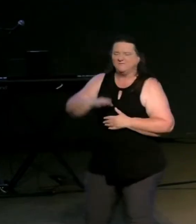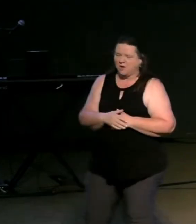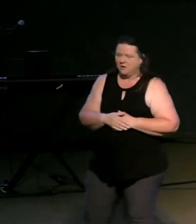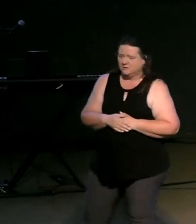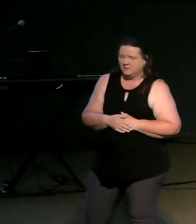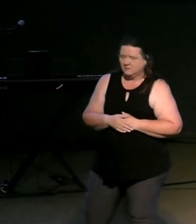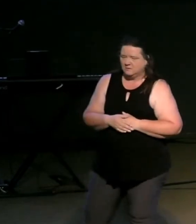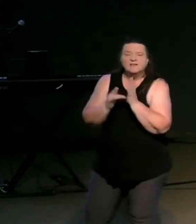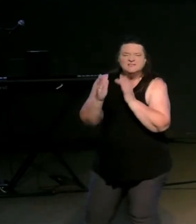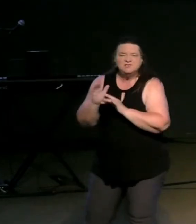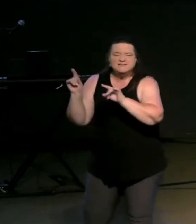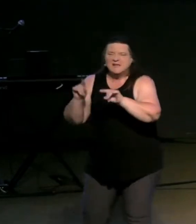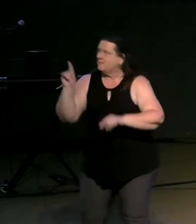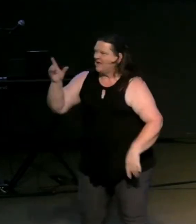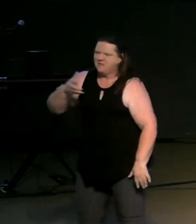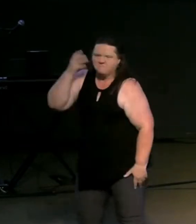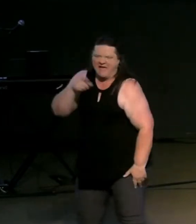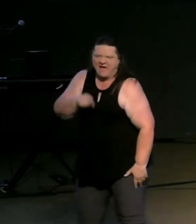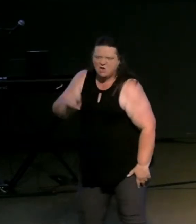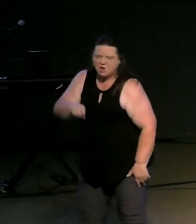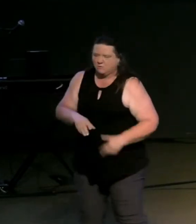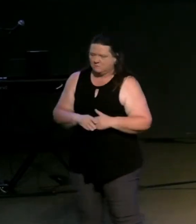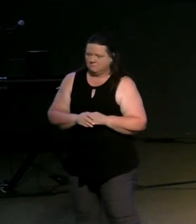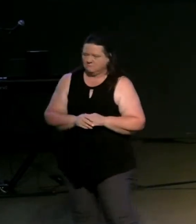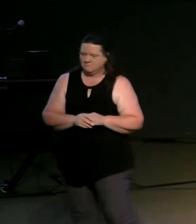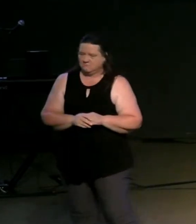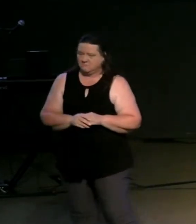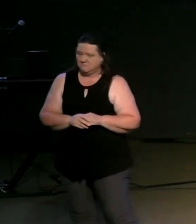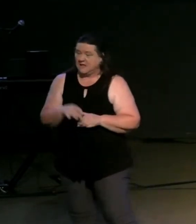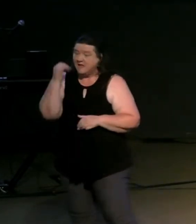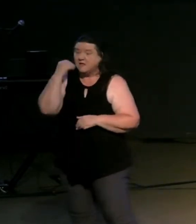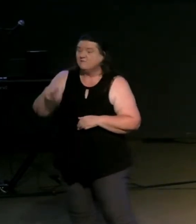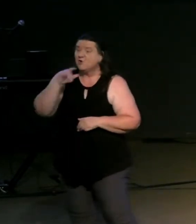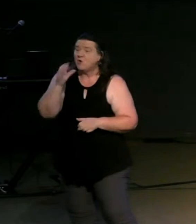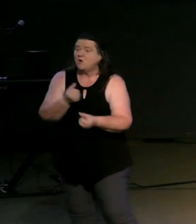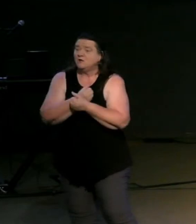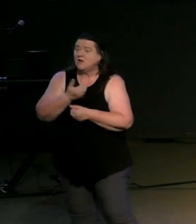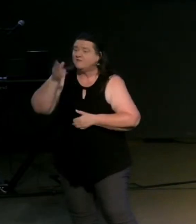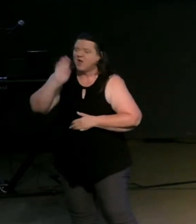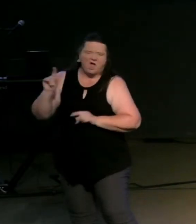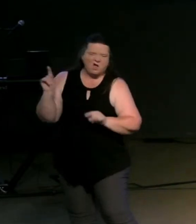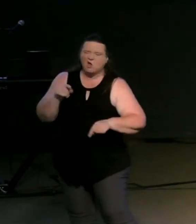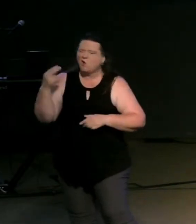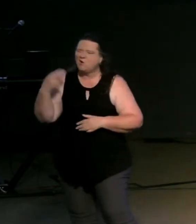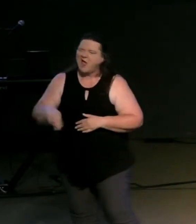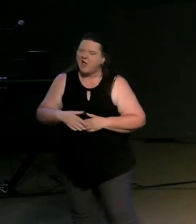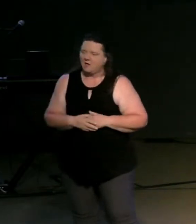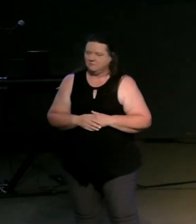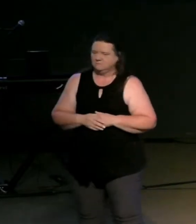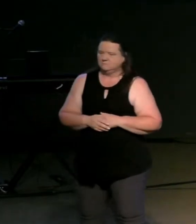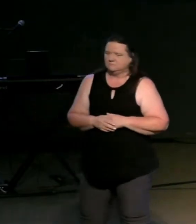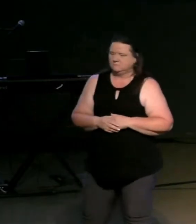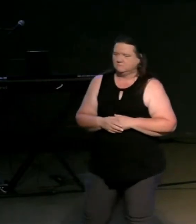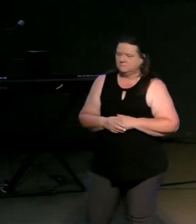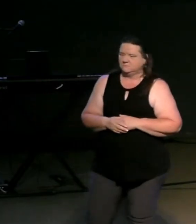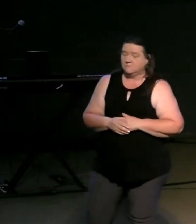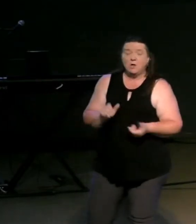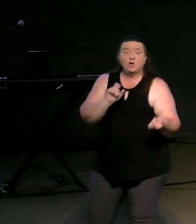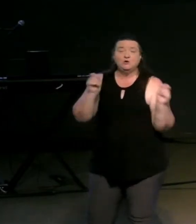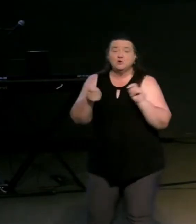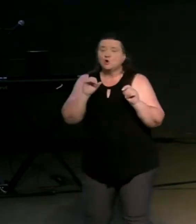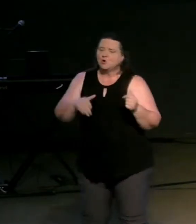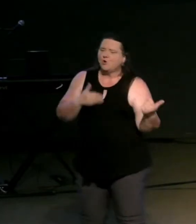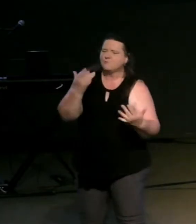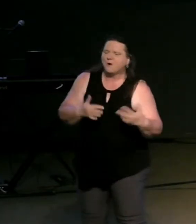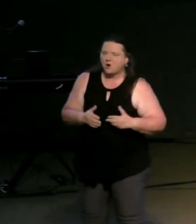if you don't love god go to hell a sign that says turn or burn god